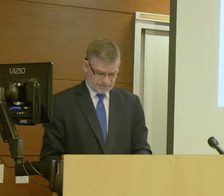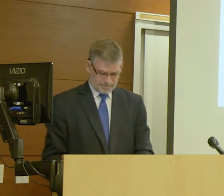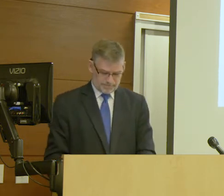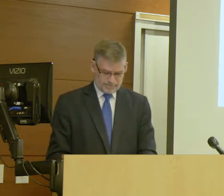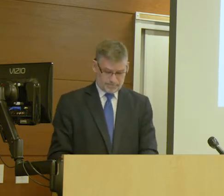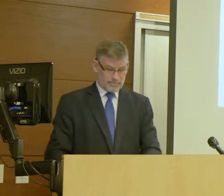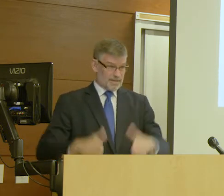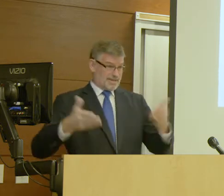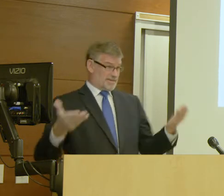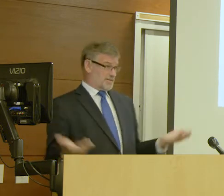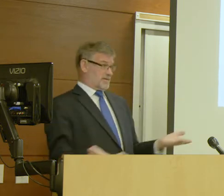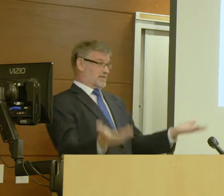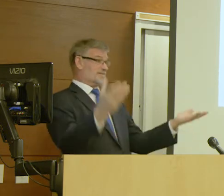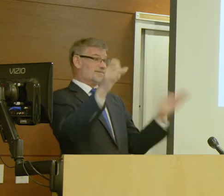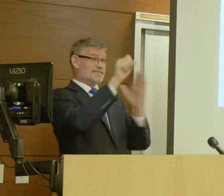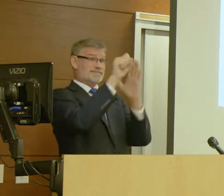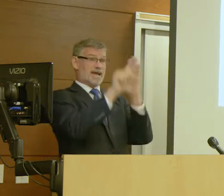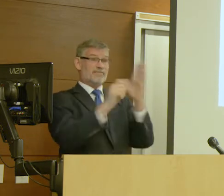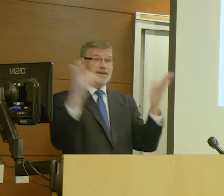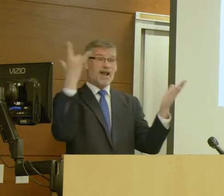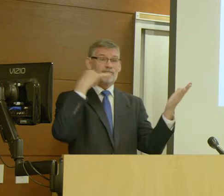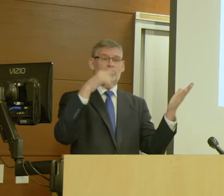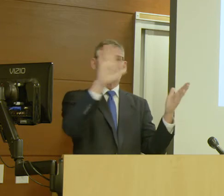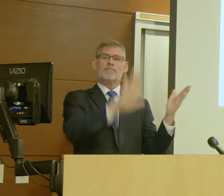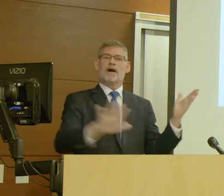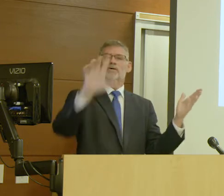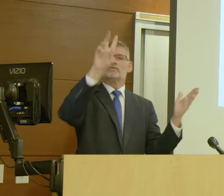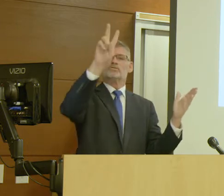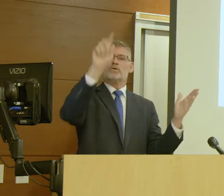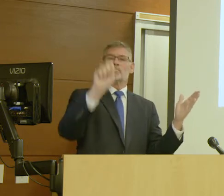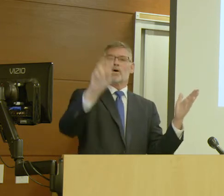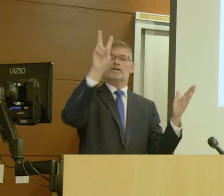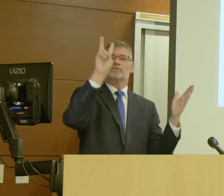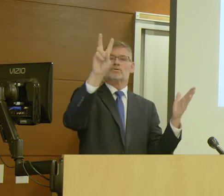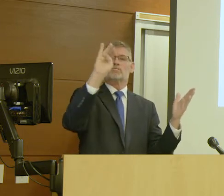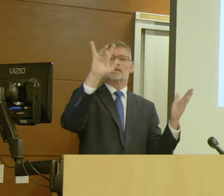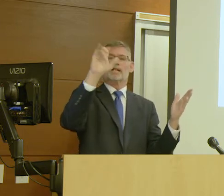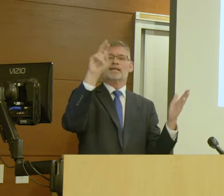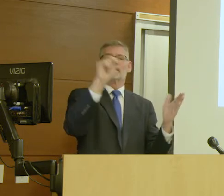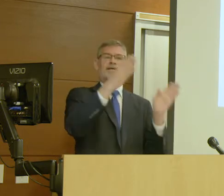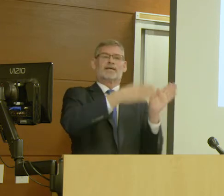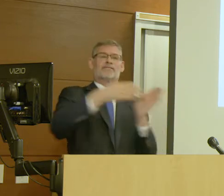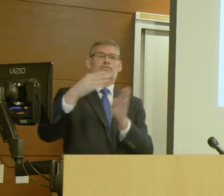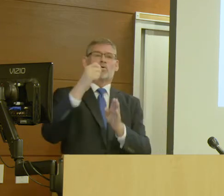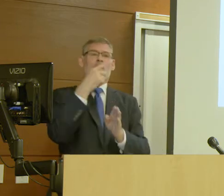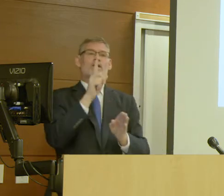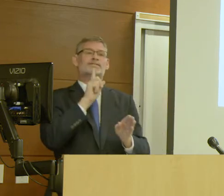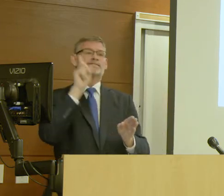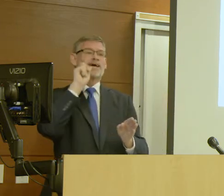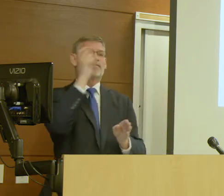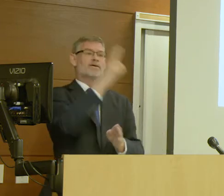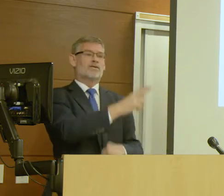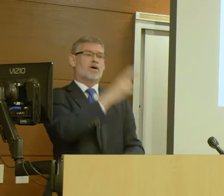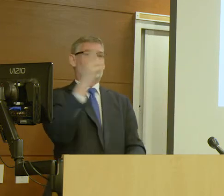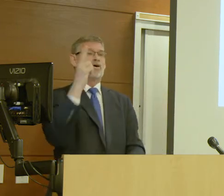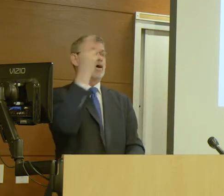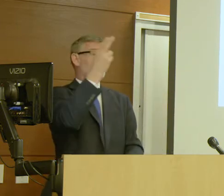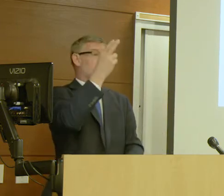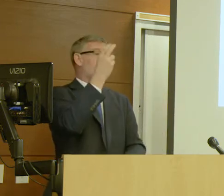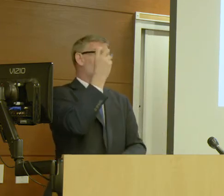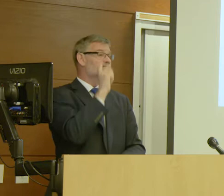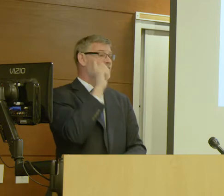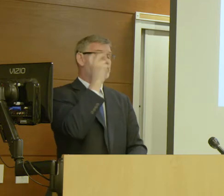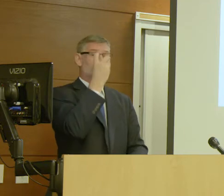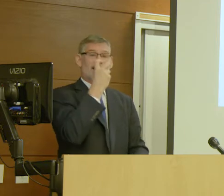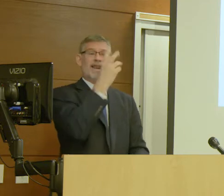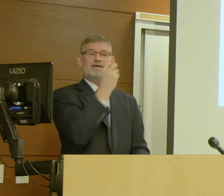communication modalities. Now, here in the state of California, there's about 2.2 million individuals who are deaf